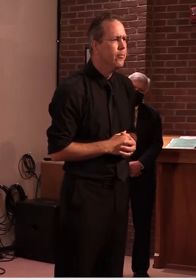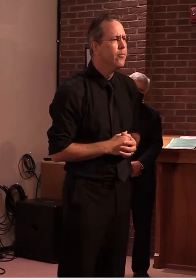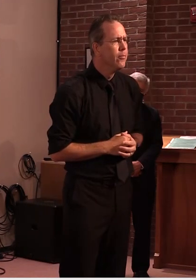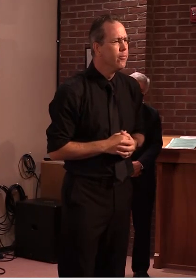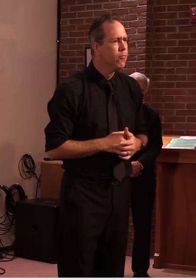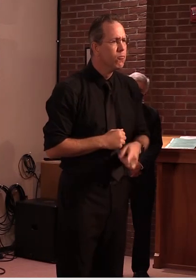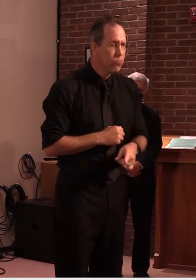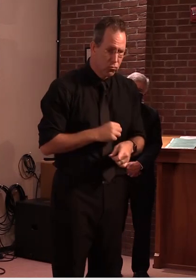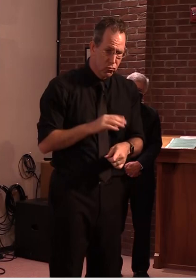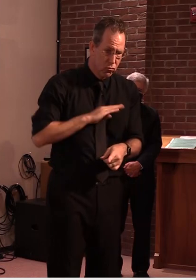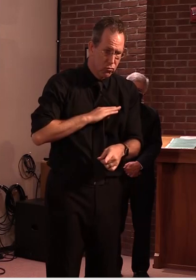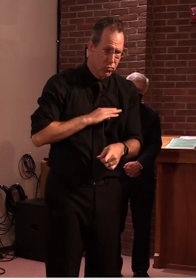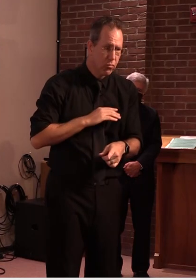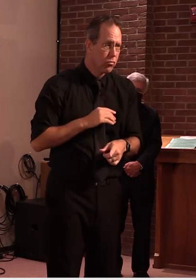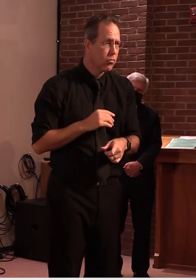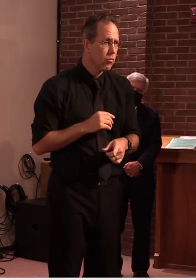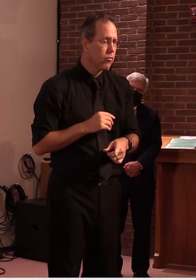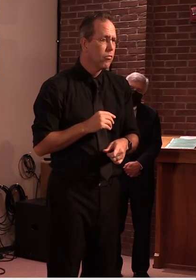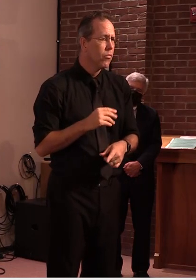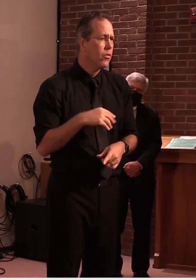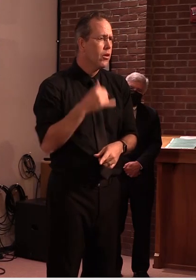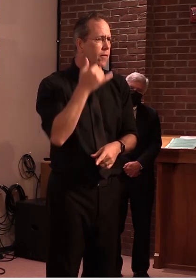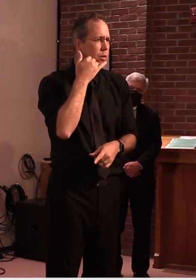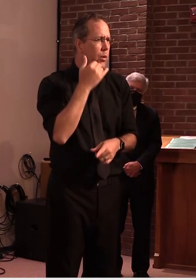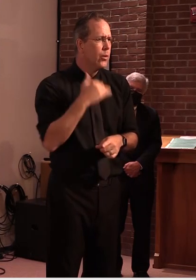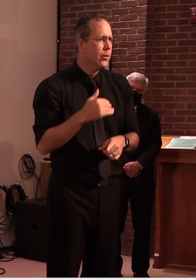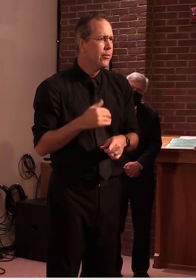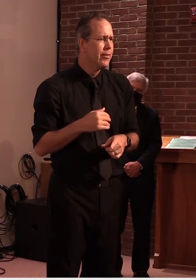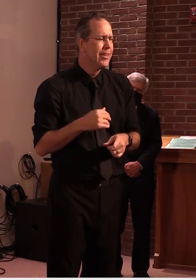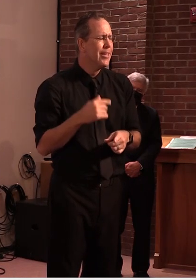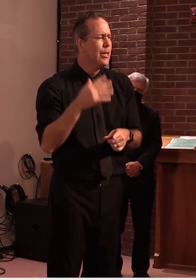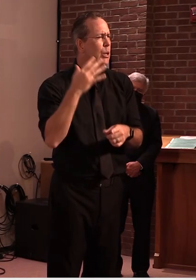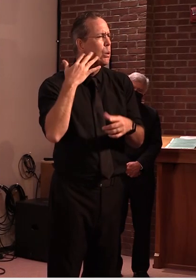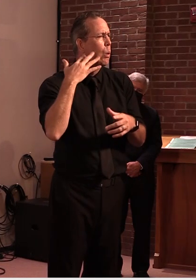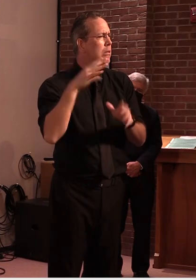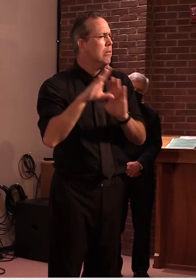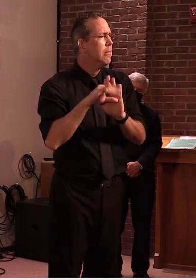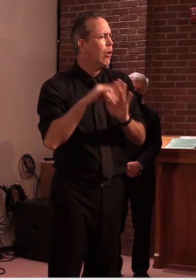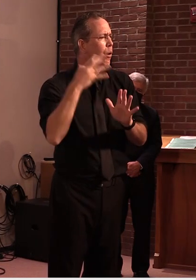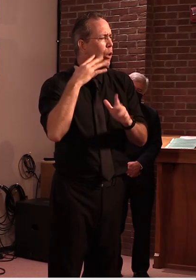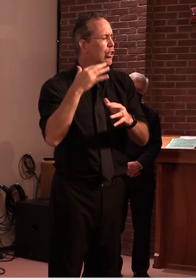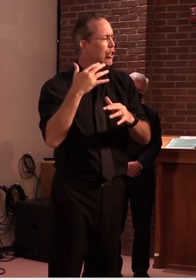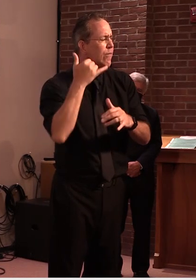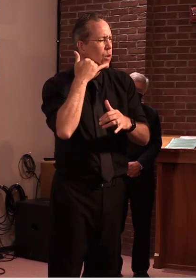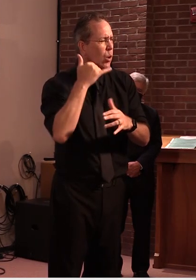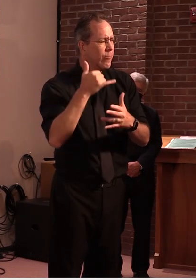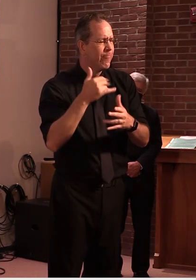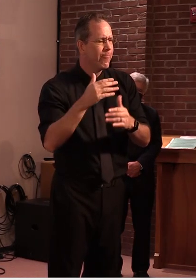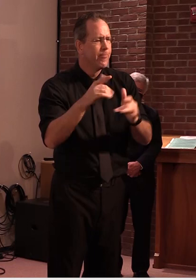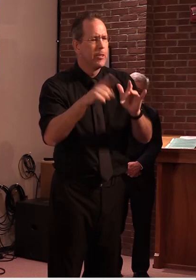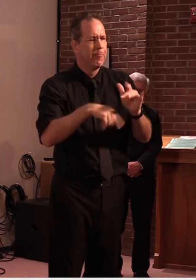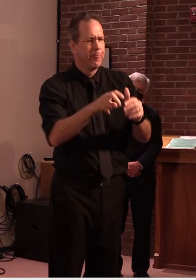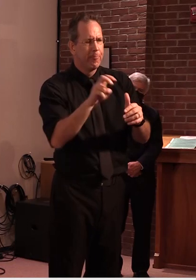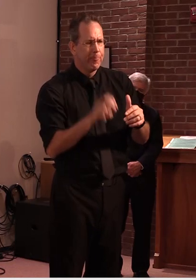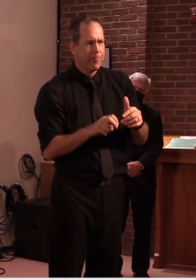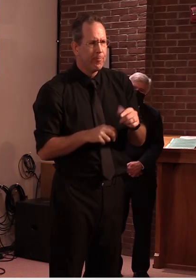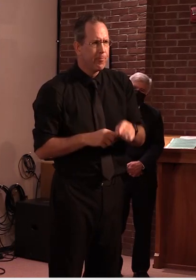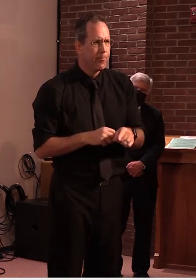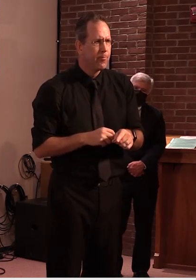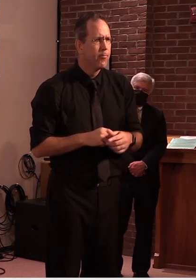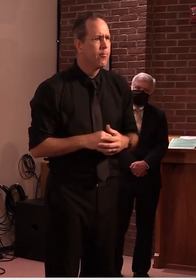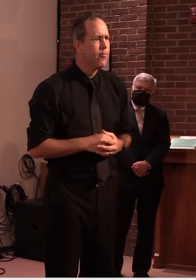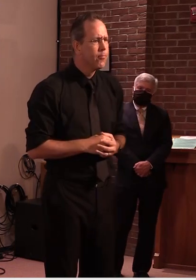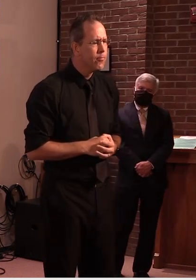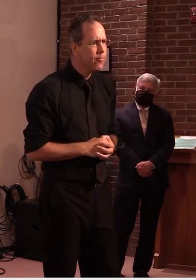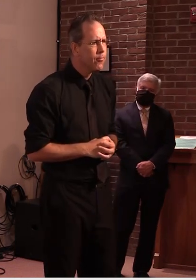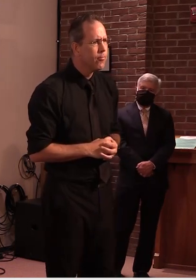all right and wallace allen hi can you hear me